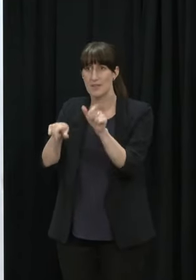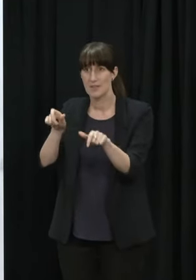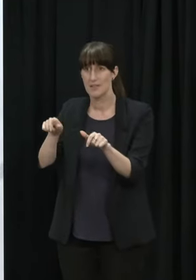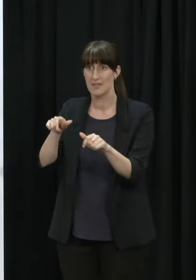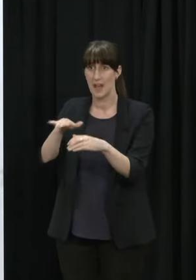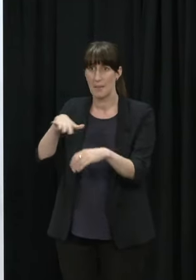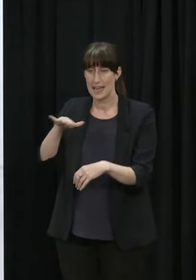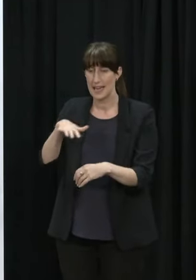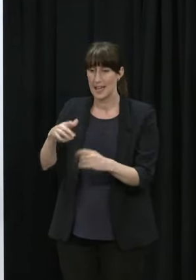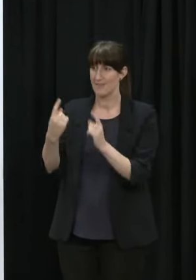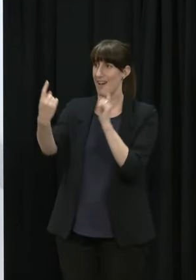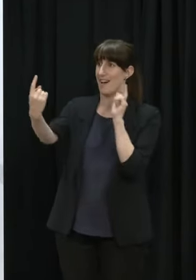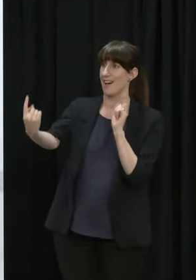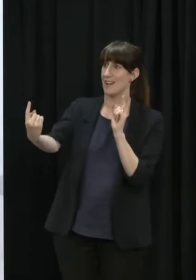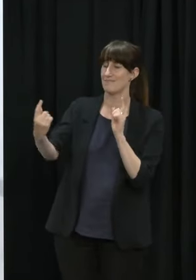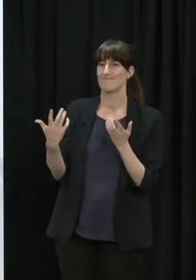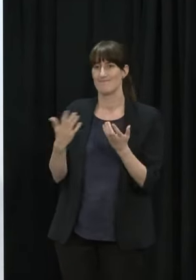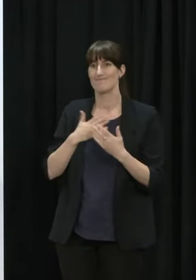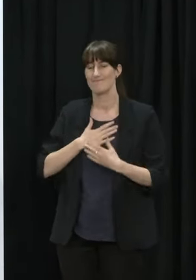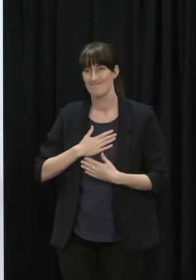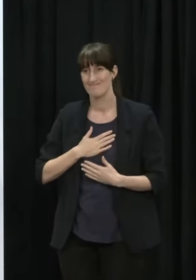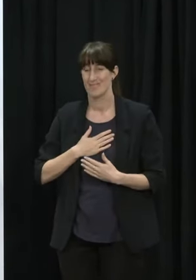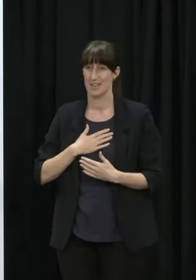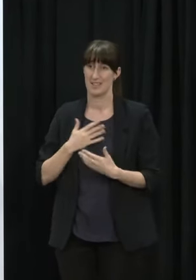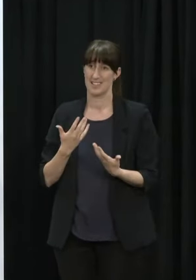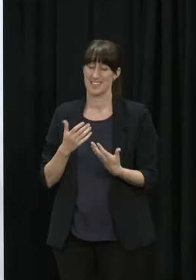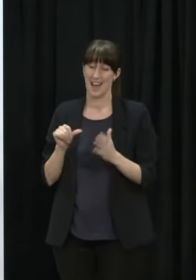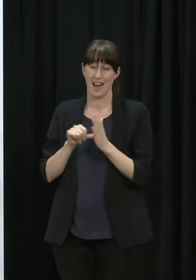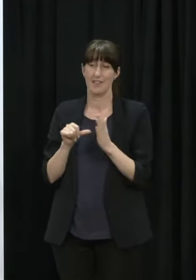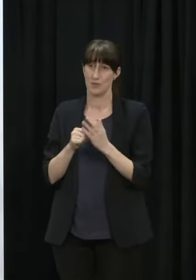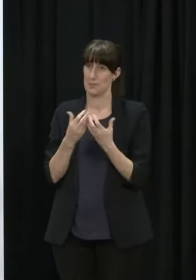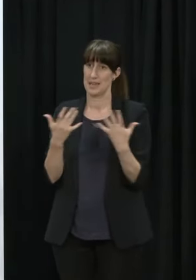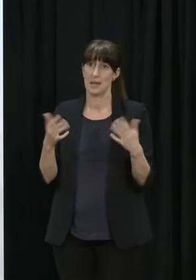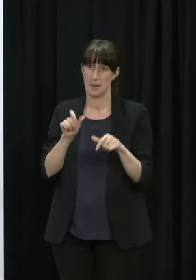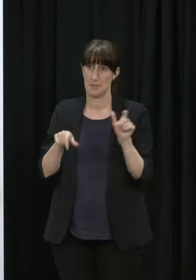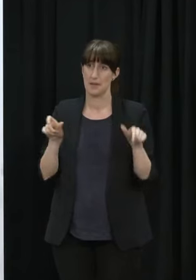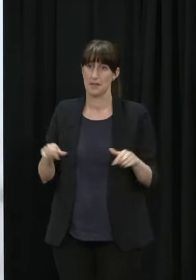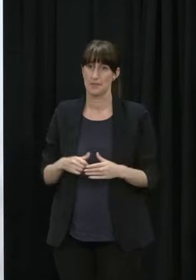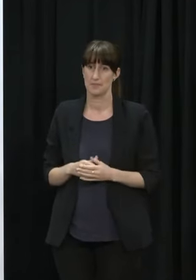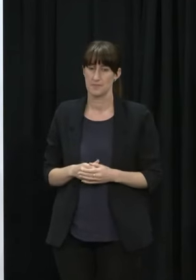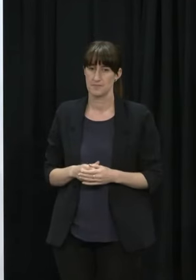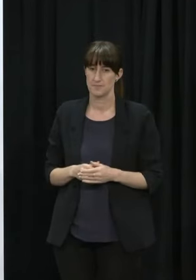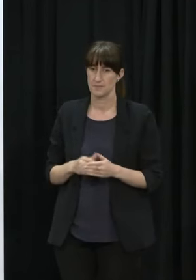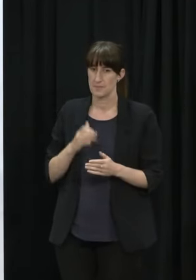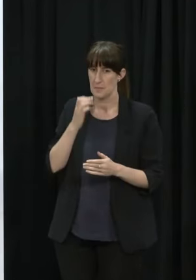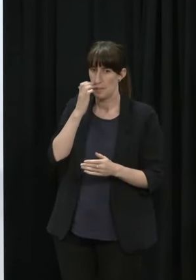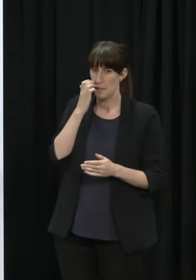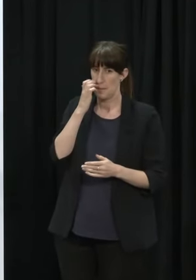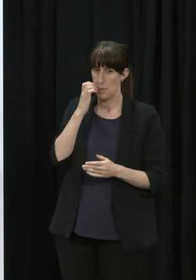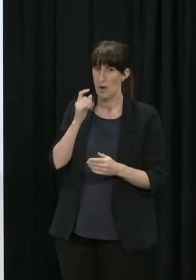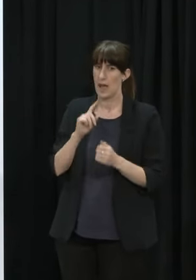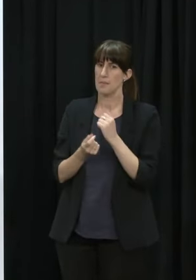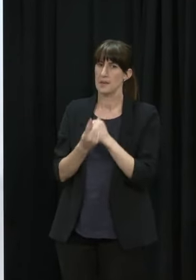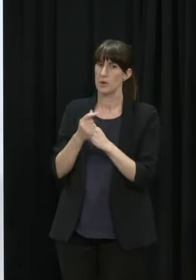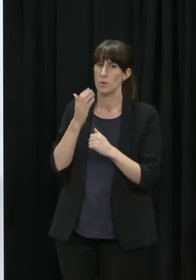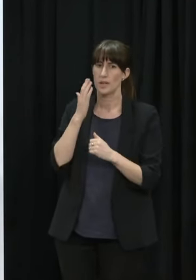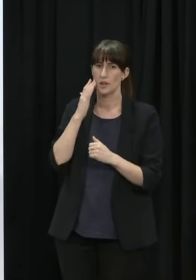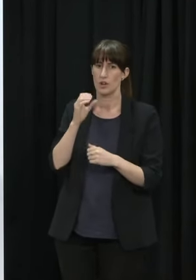some people as we've indicated here